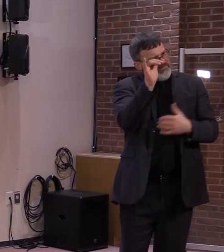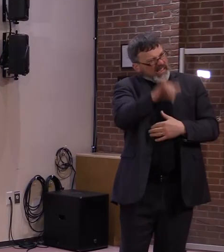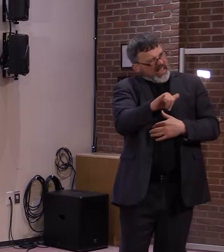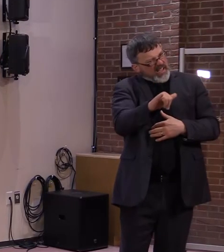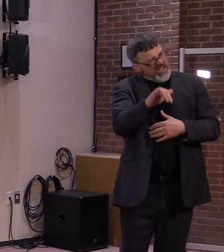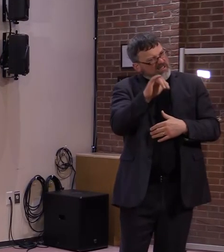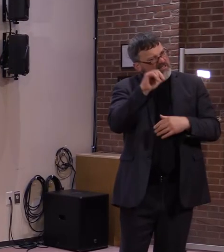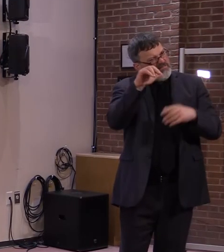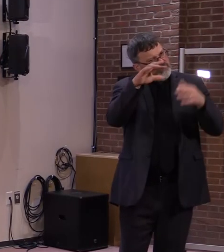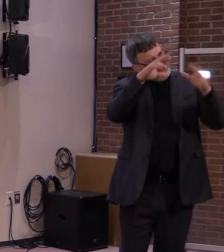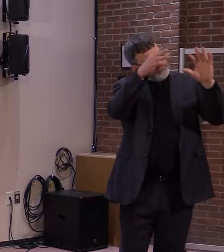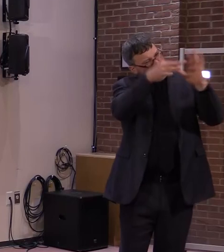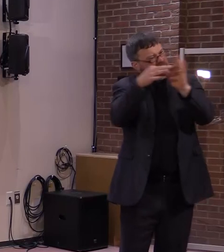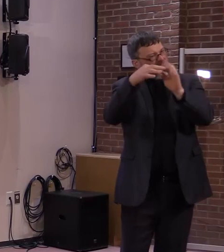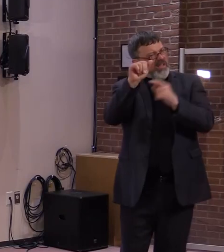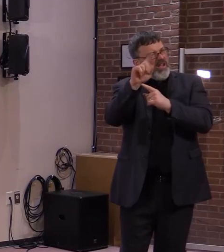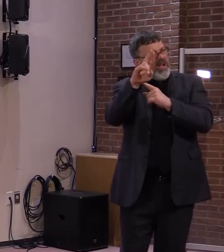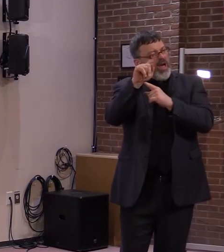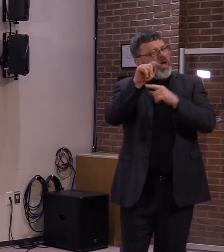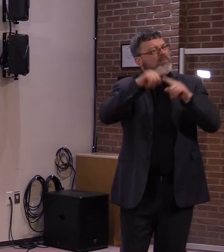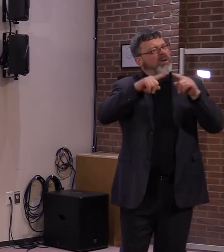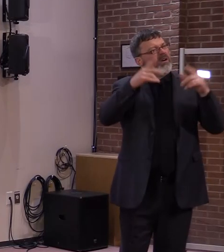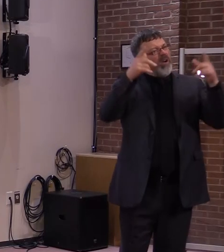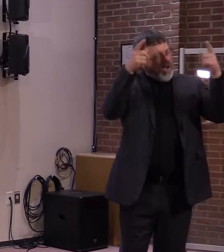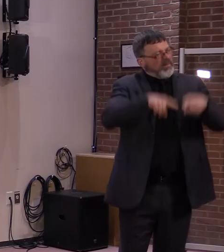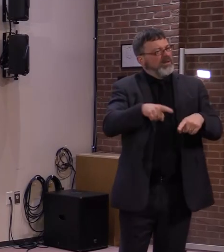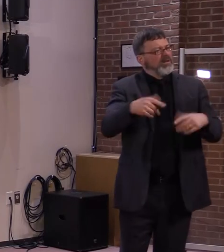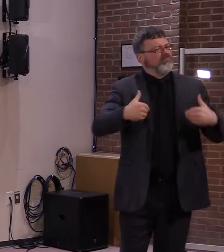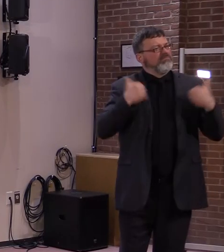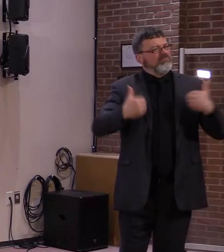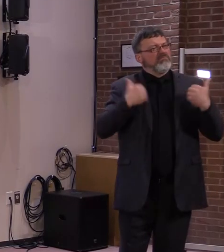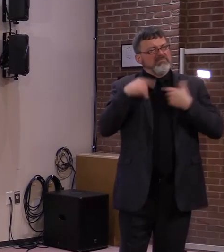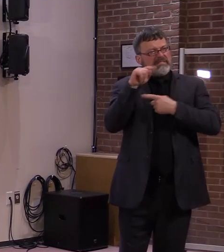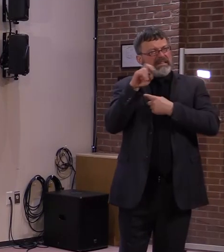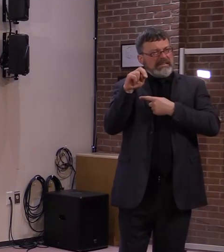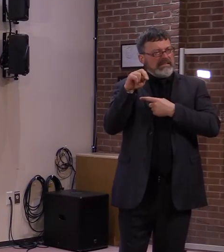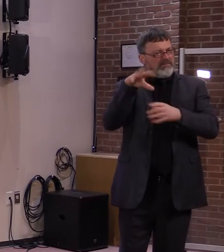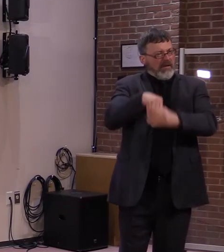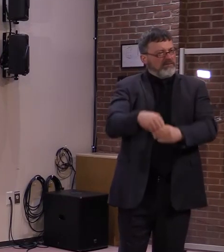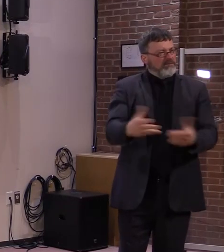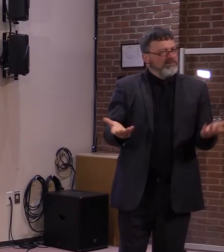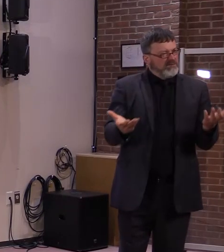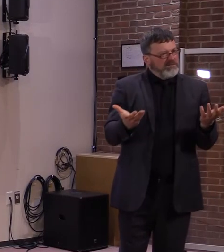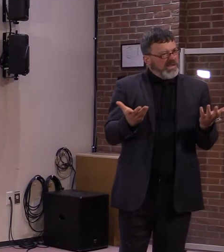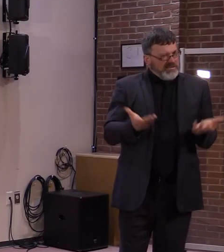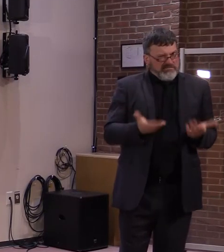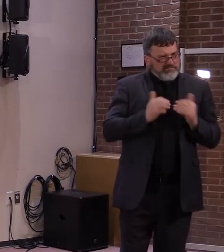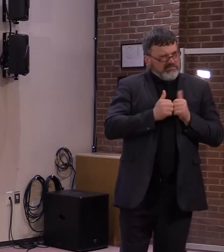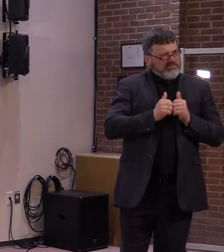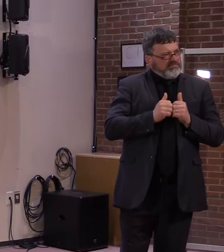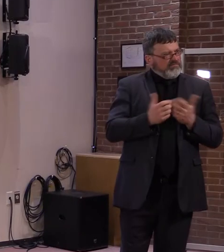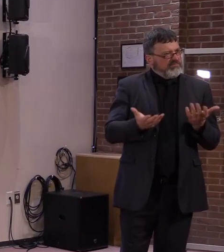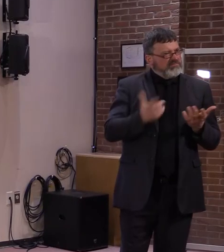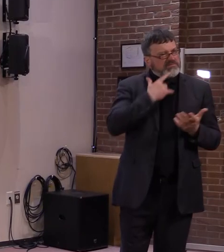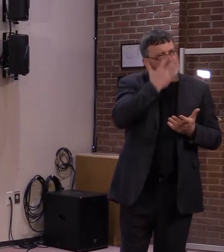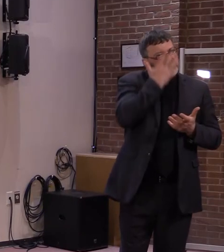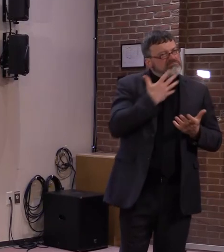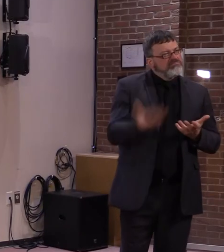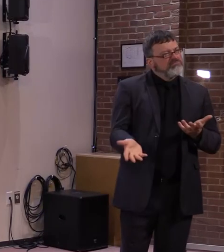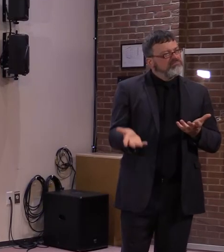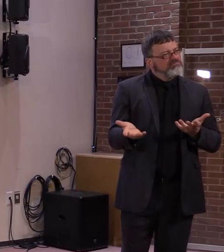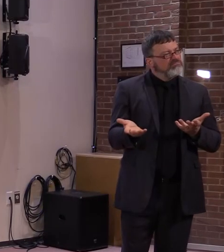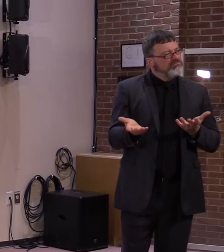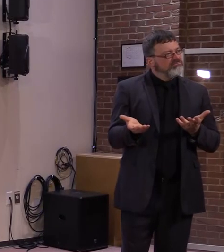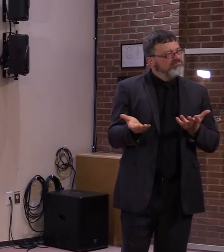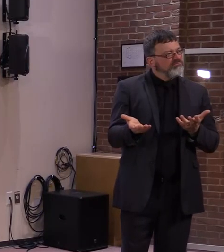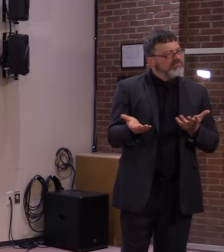what we consider a juvenile as well as expungible crimes and so